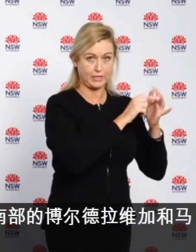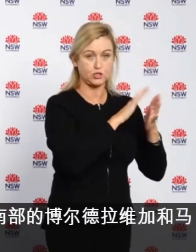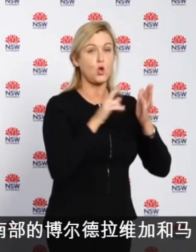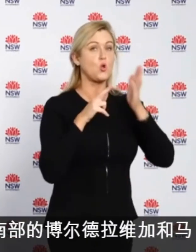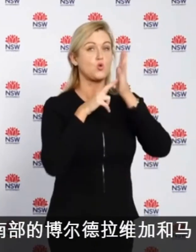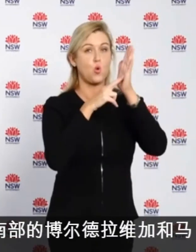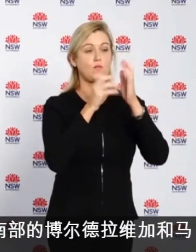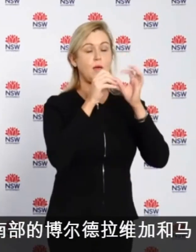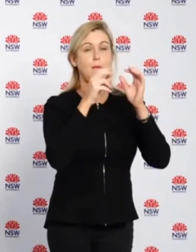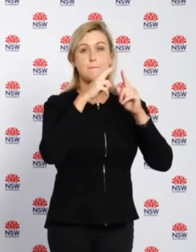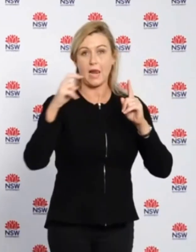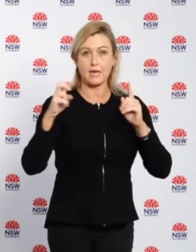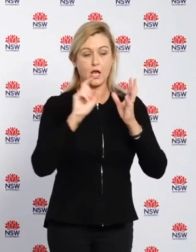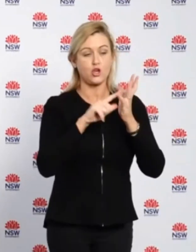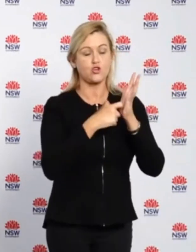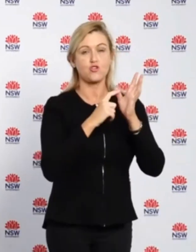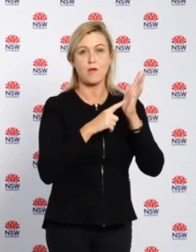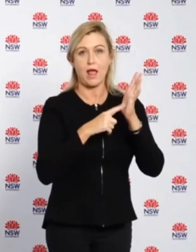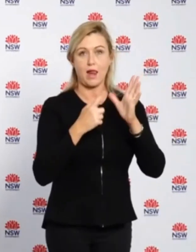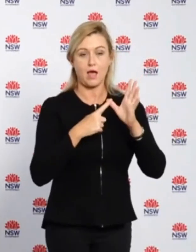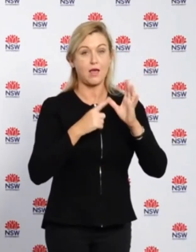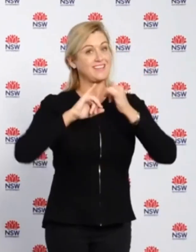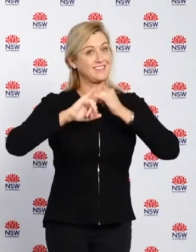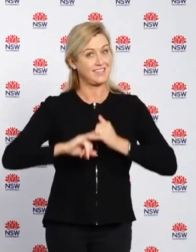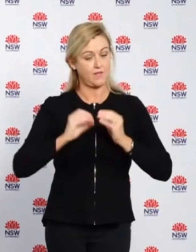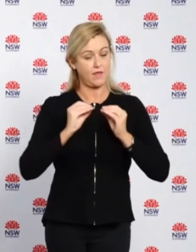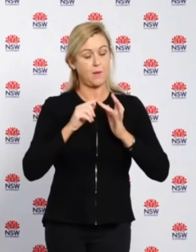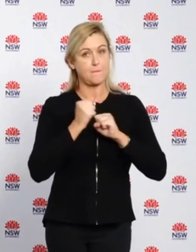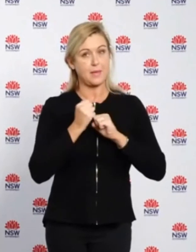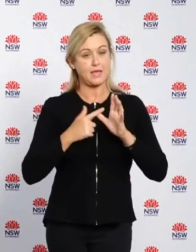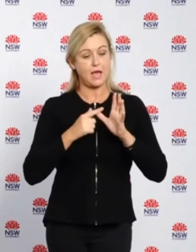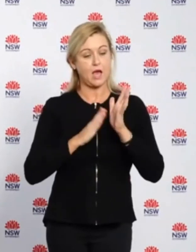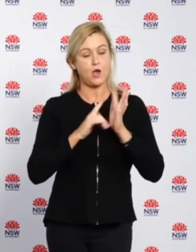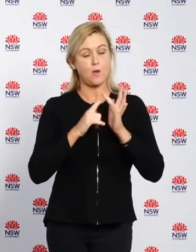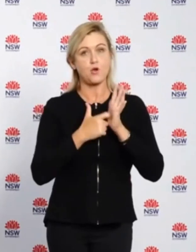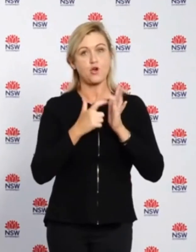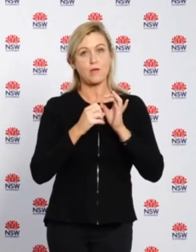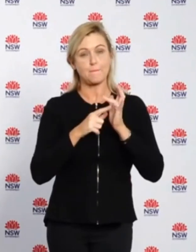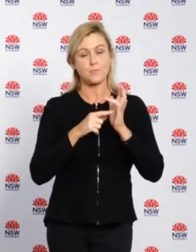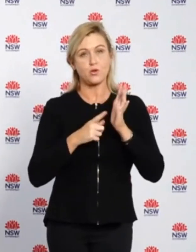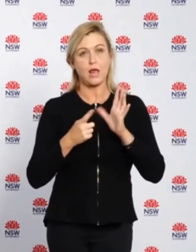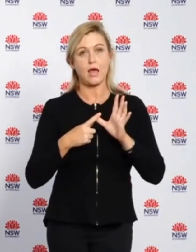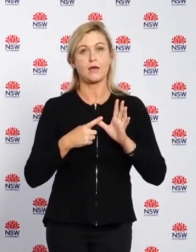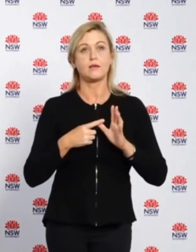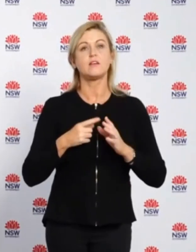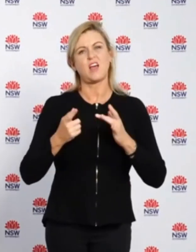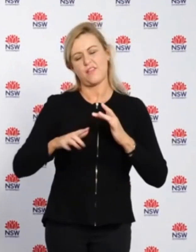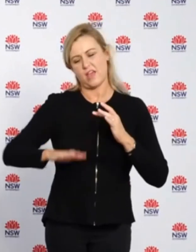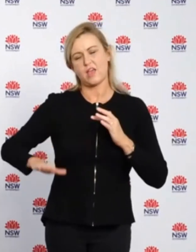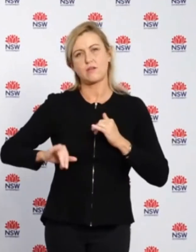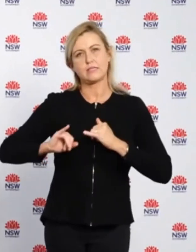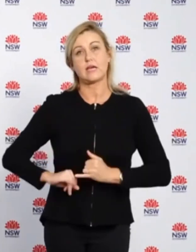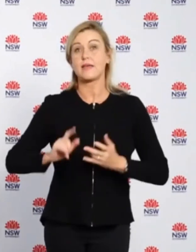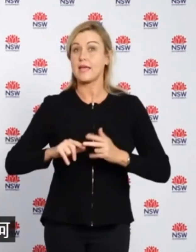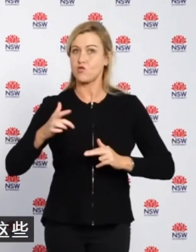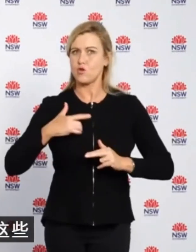northern NSW and Bodala, Bega and Merimbula in southern NSW. So if